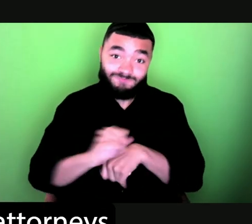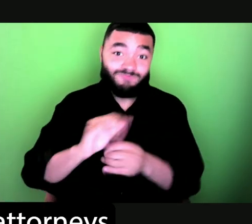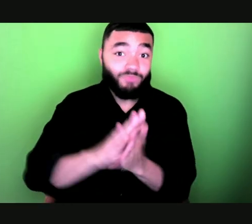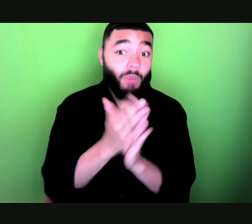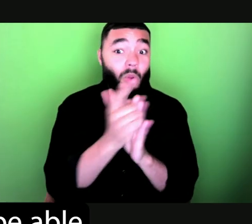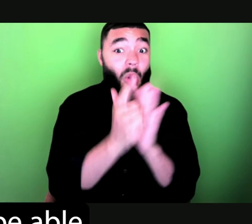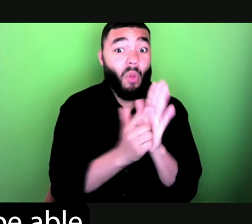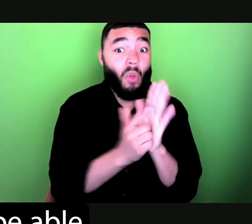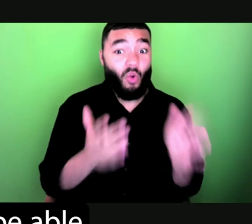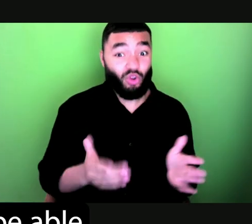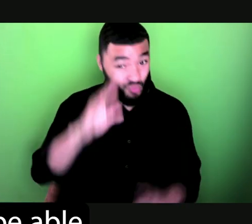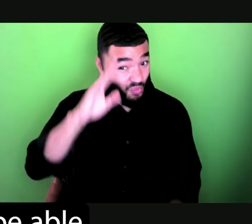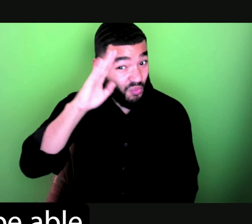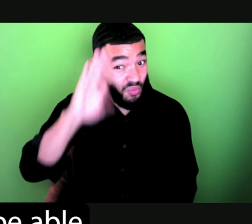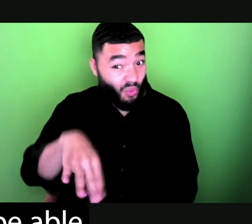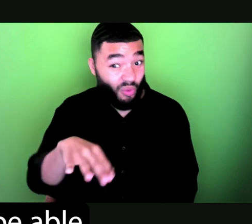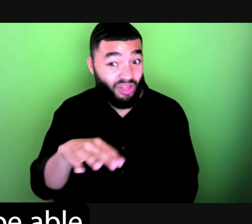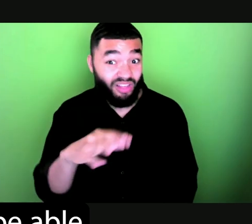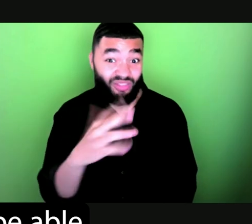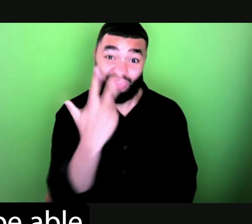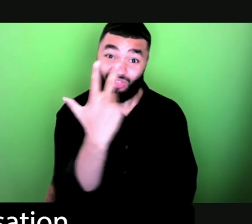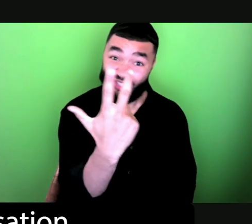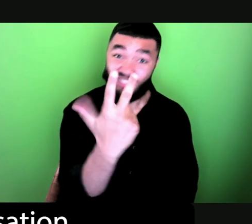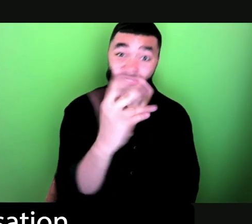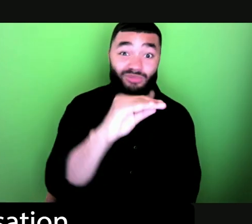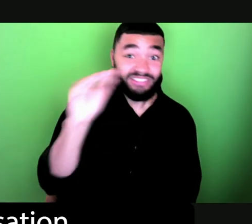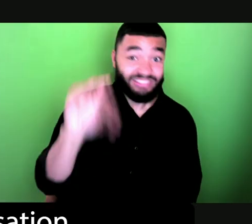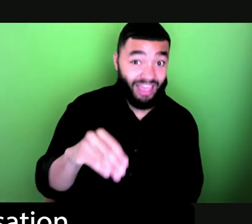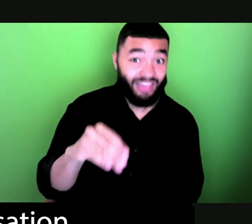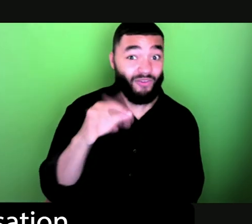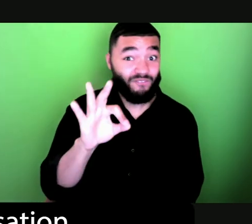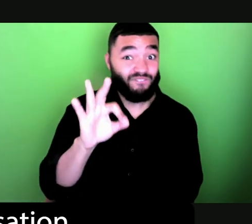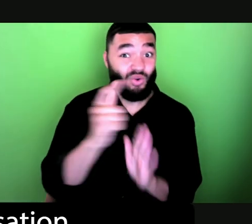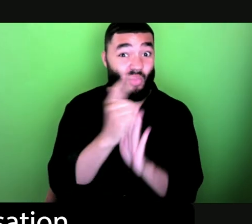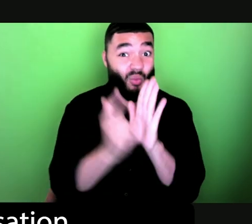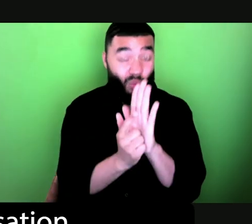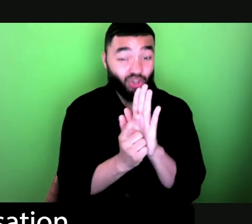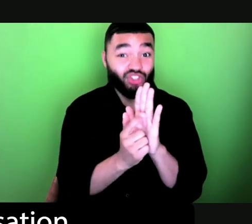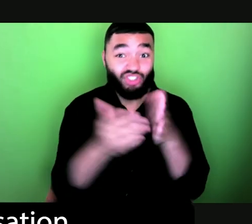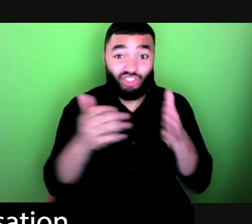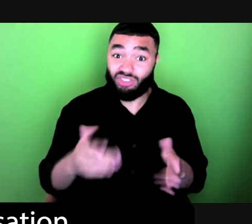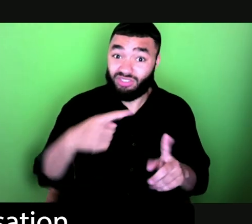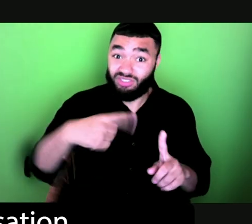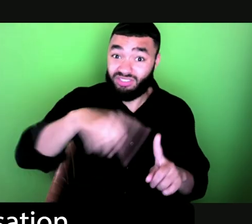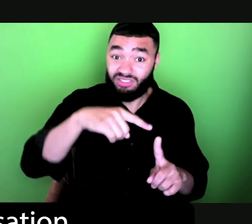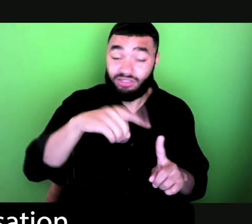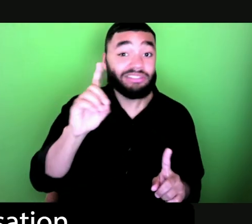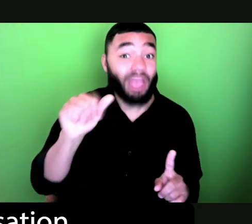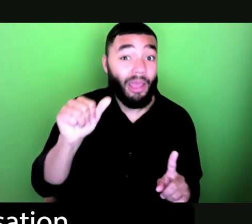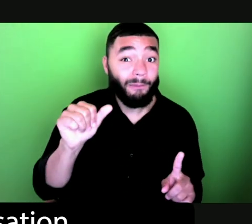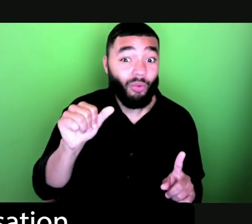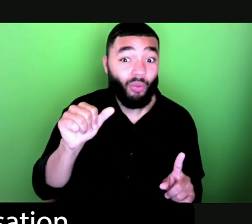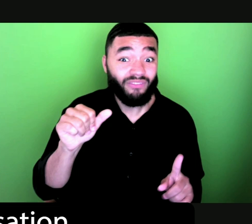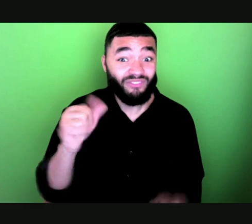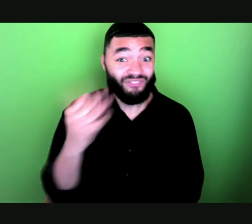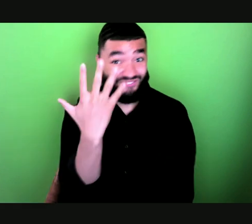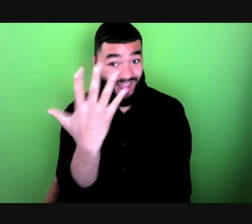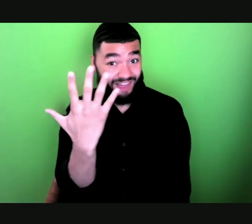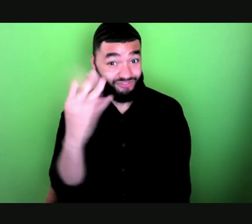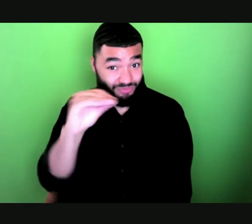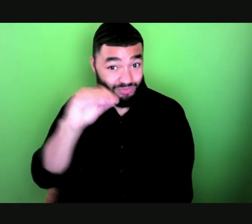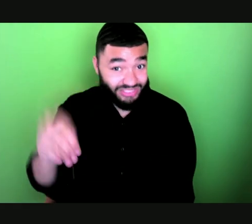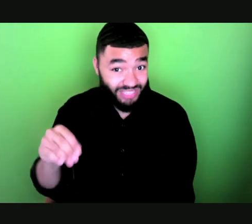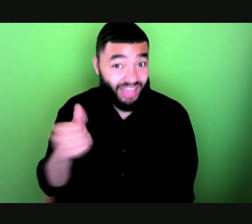identify as Black, I hope to also be able to contribute to the conversation and help build the world that we need.